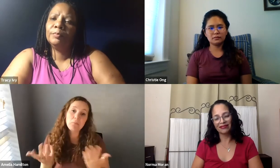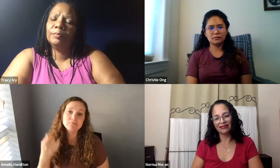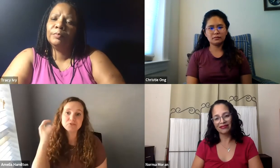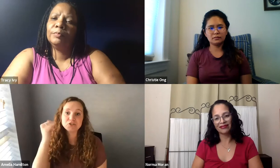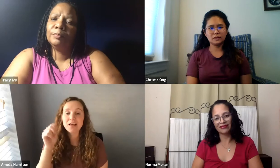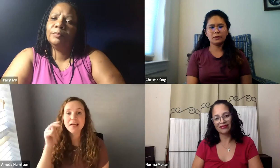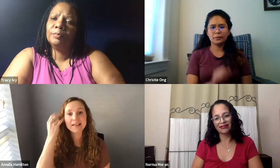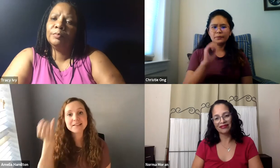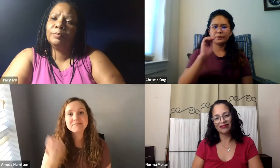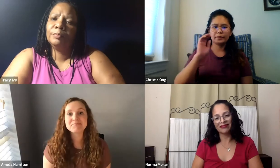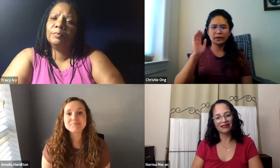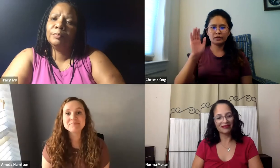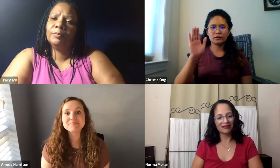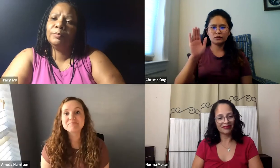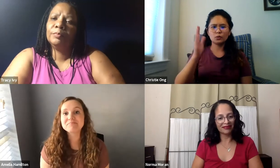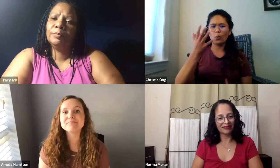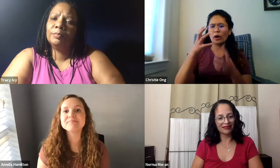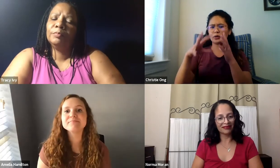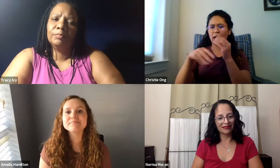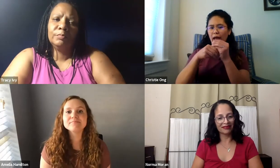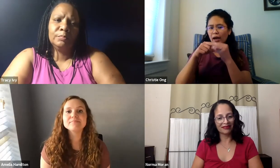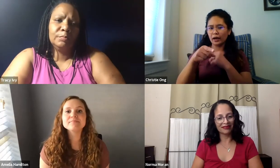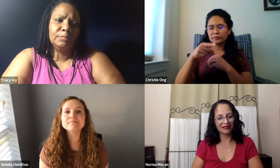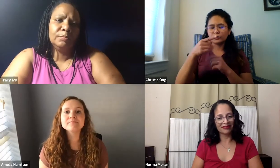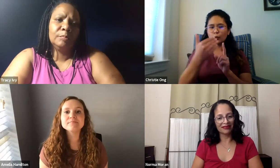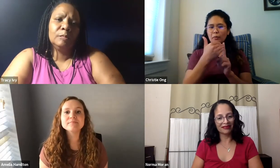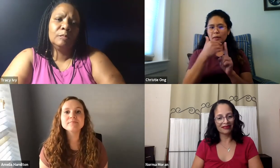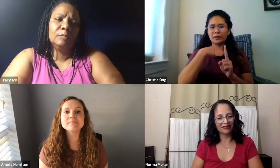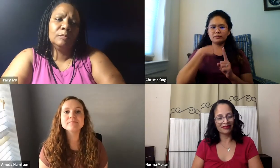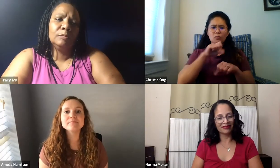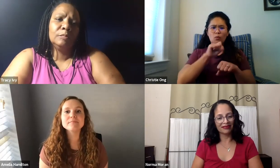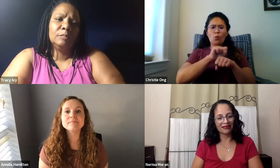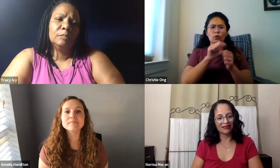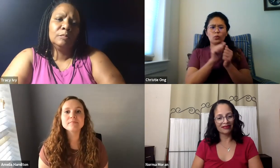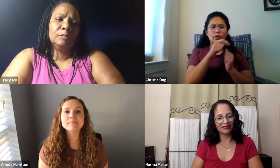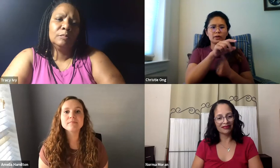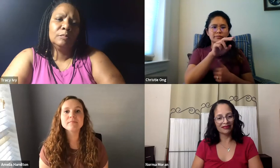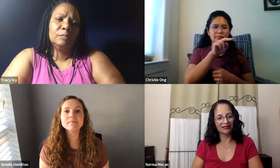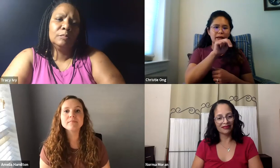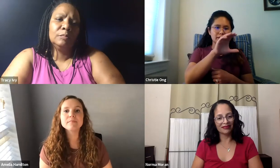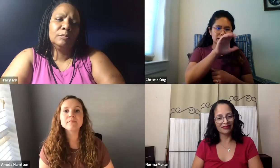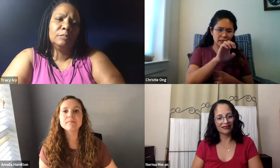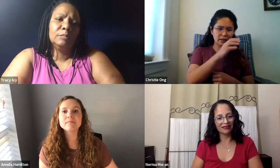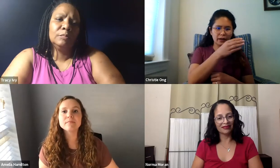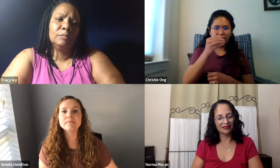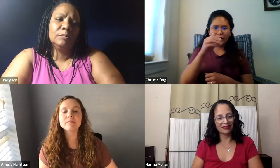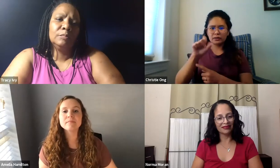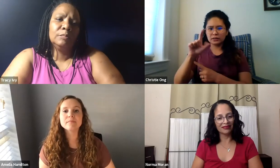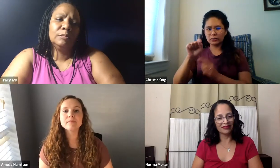post-graduation. I don't know. Just an idea. This is Christy. Yeah, I just want to add what you said just reminded me. For